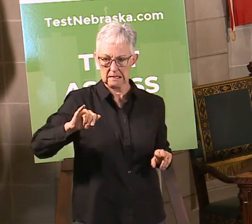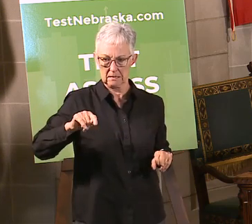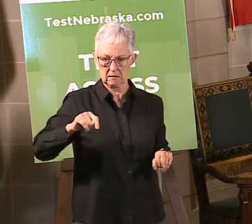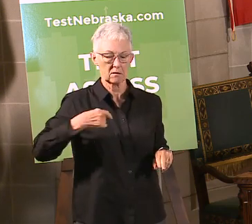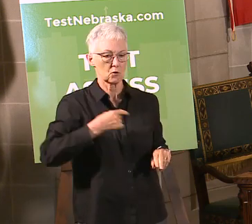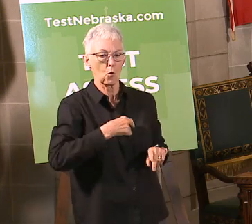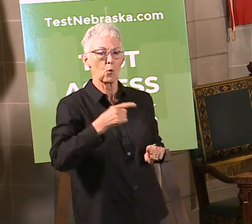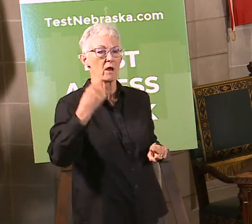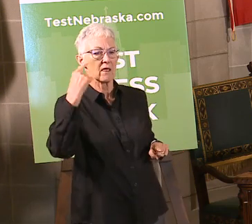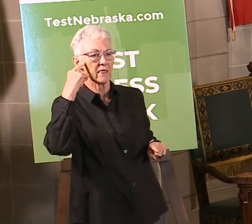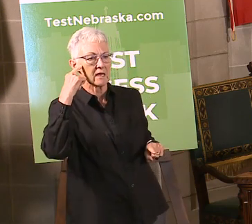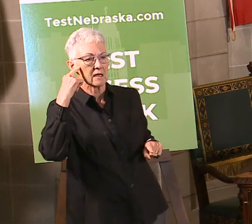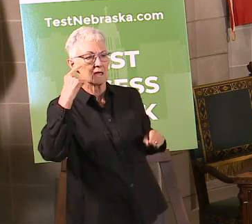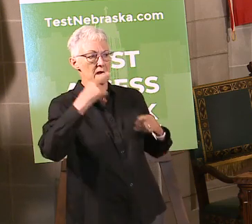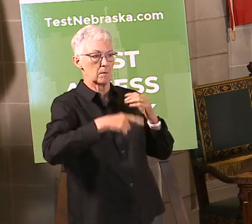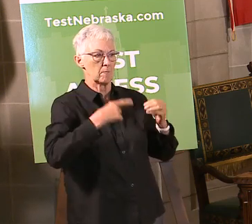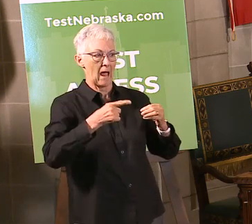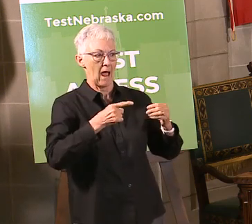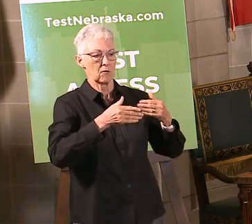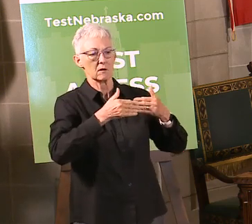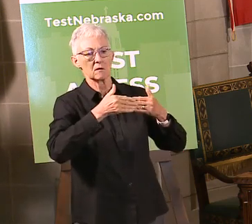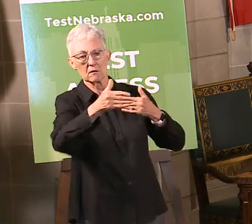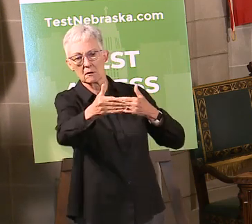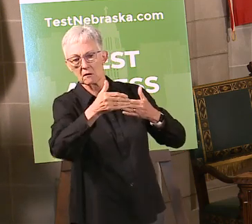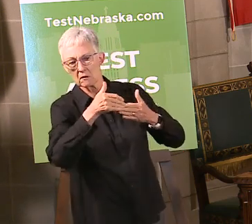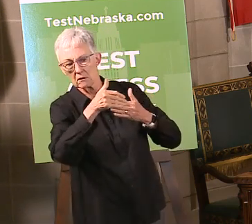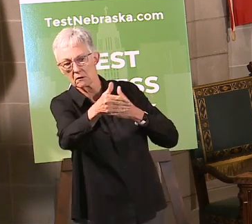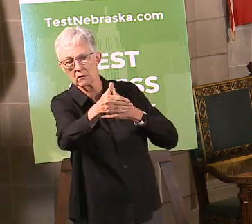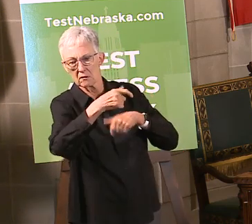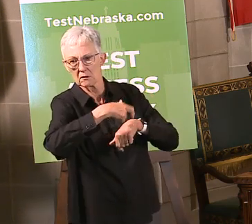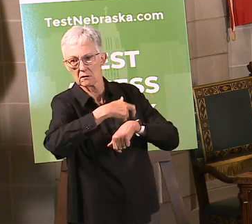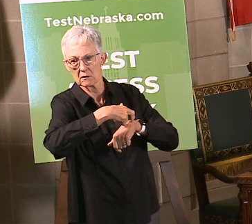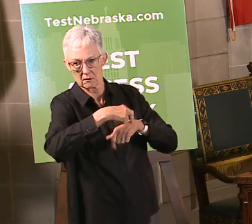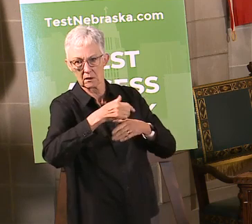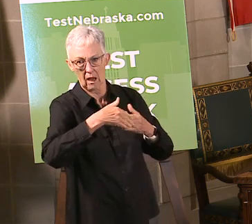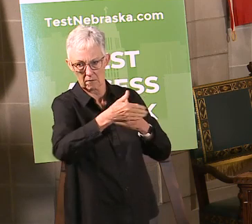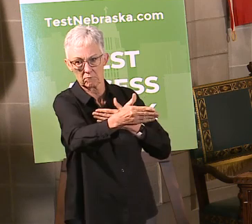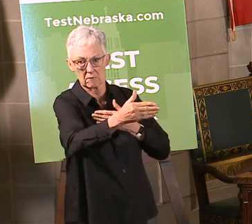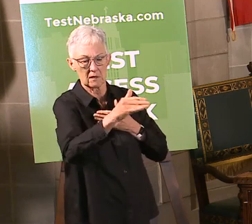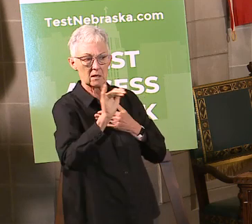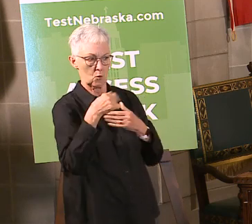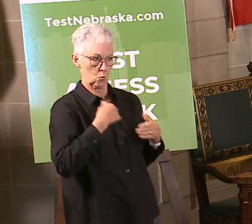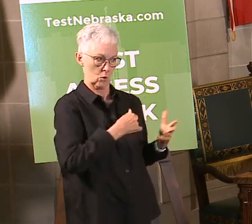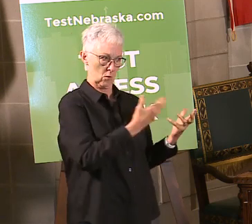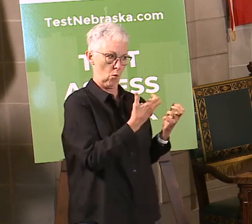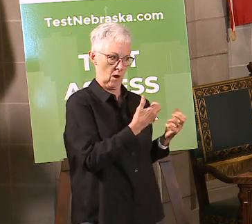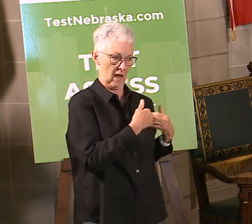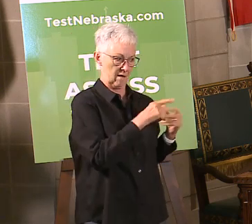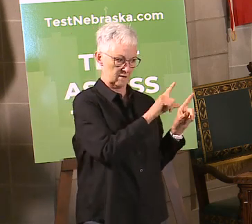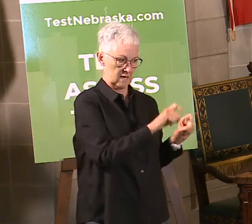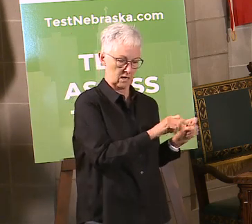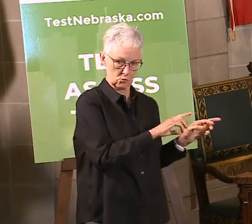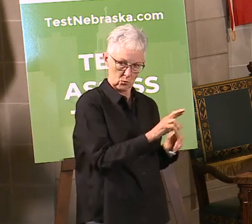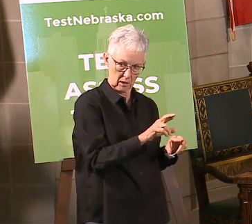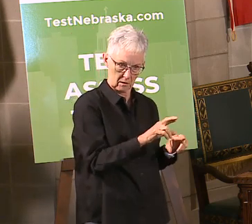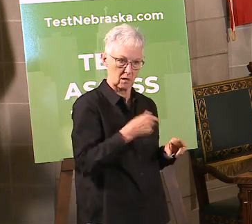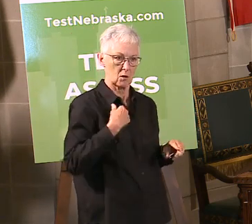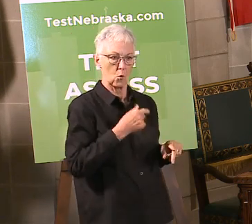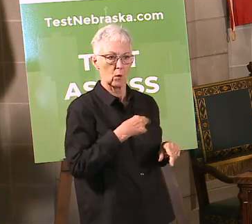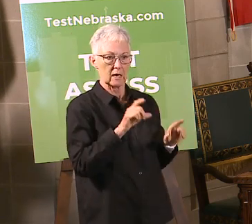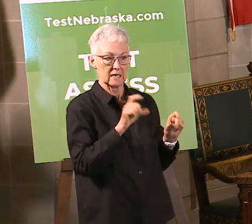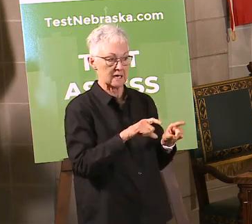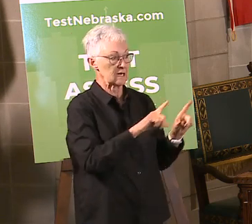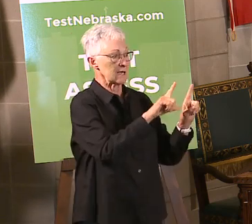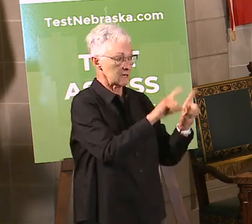down the road, you know, at least through the rest of the year until there's a vaccine, the way we're going to be able to tackle this virus is test people, find the positives,